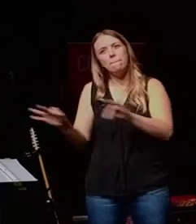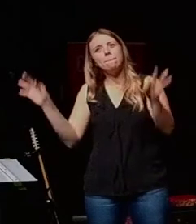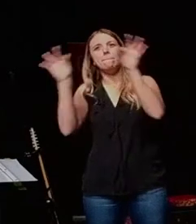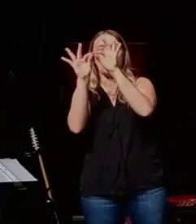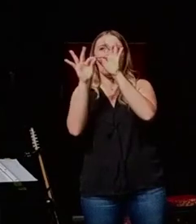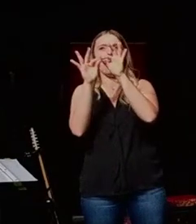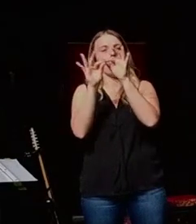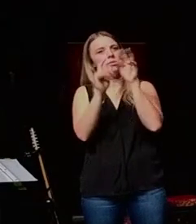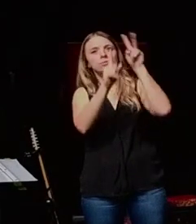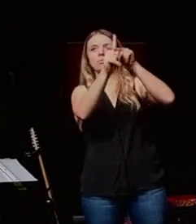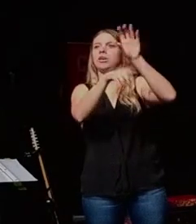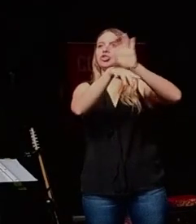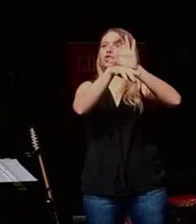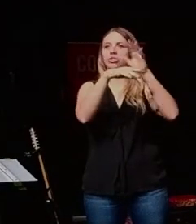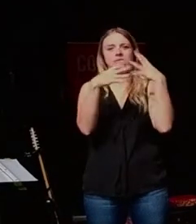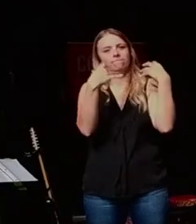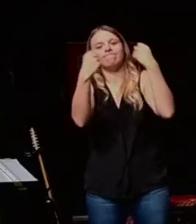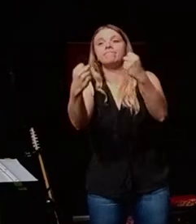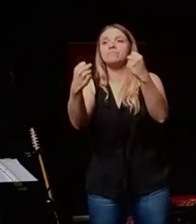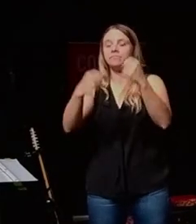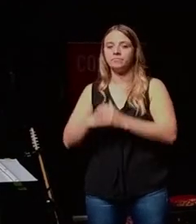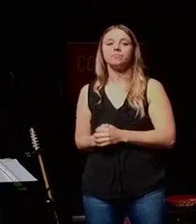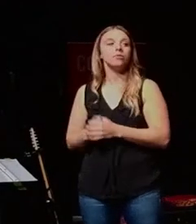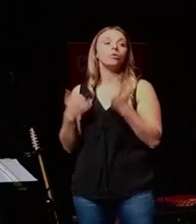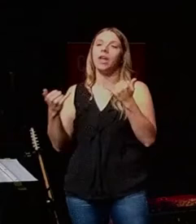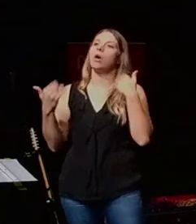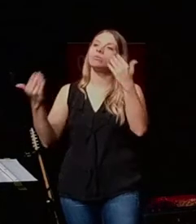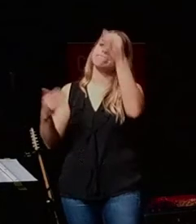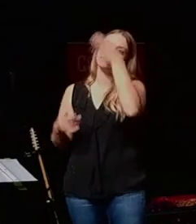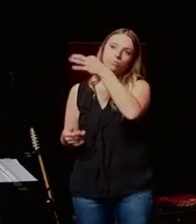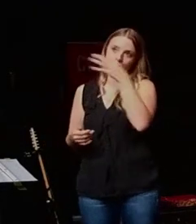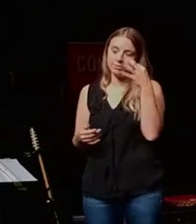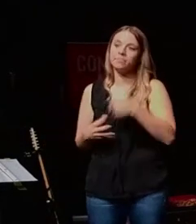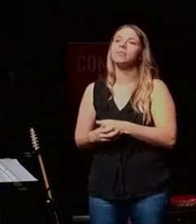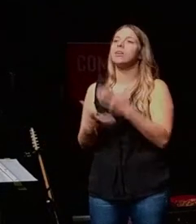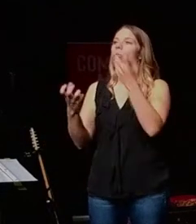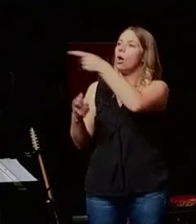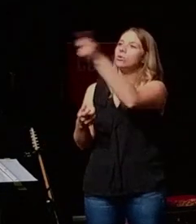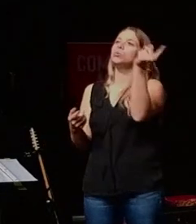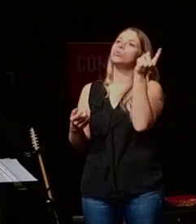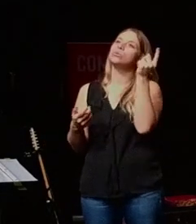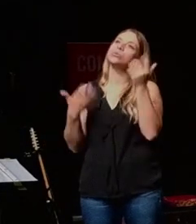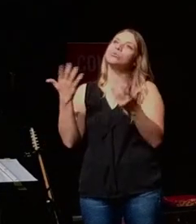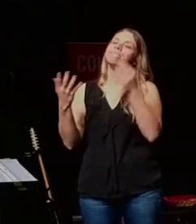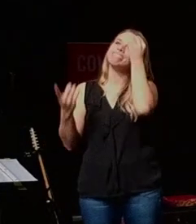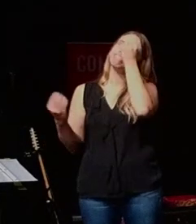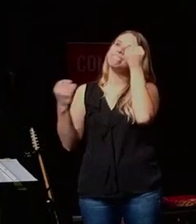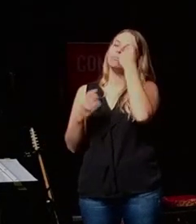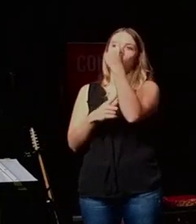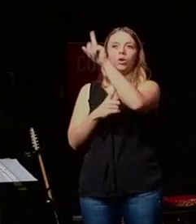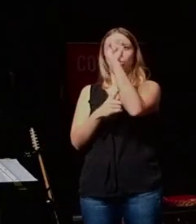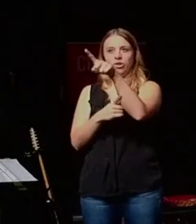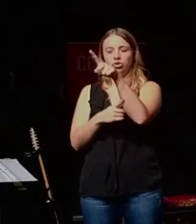health of the church. So as we take communion right now, the Lord's Supper, I want you to consider meditating on this one